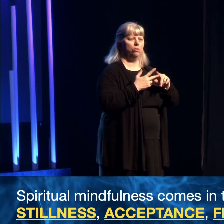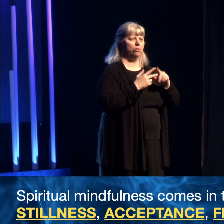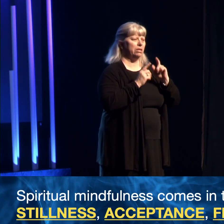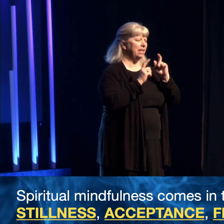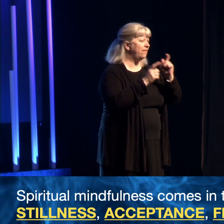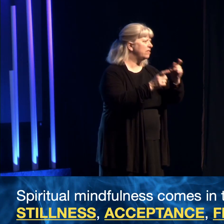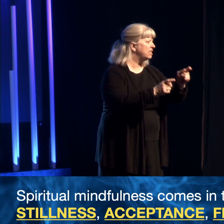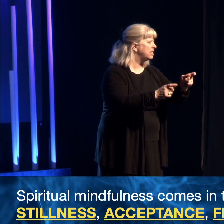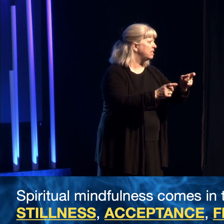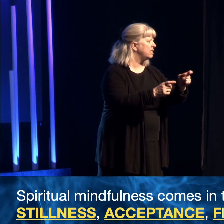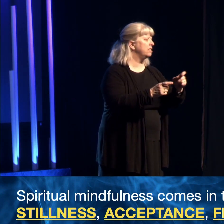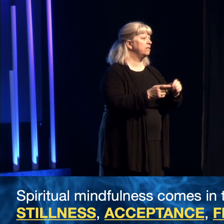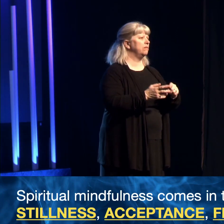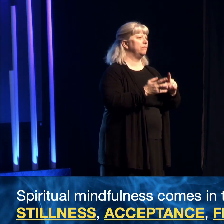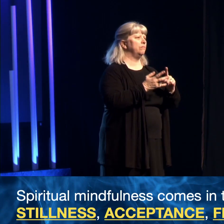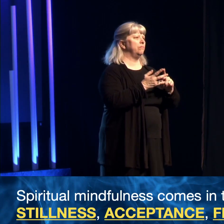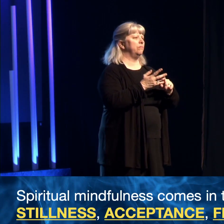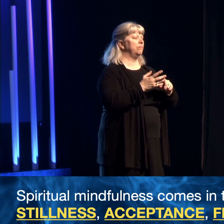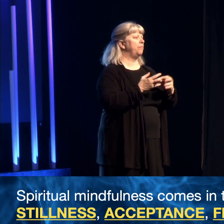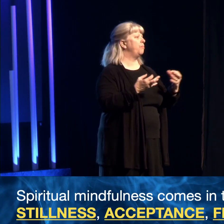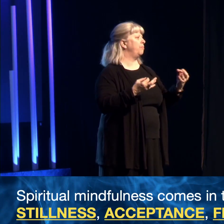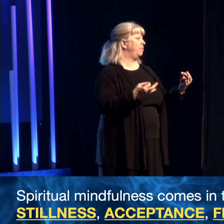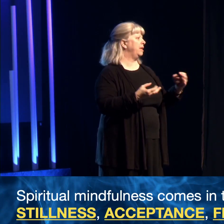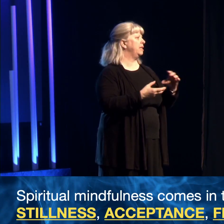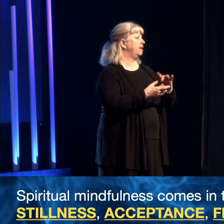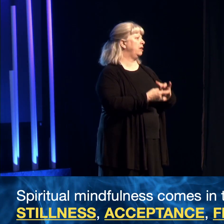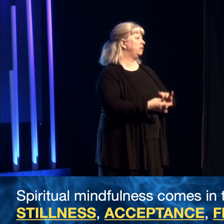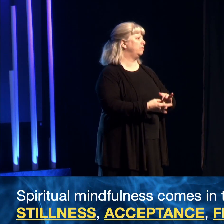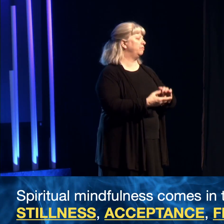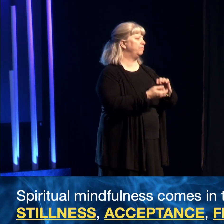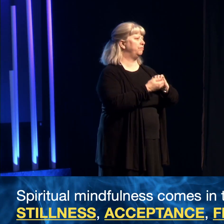gifts, and meditation.